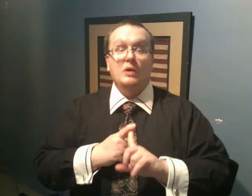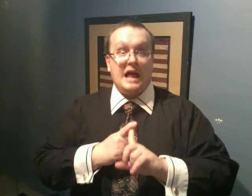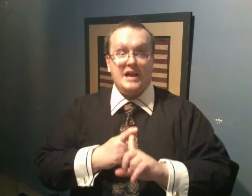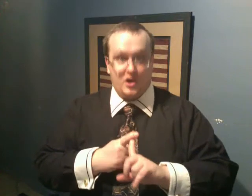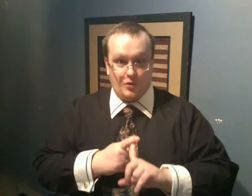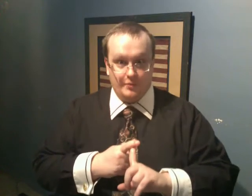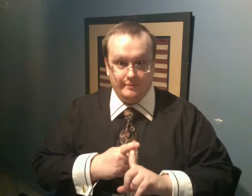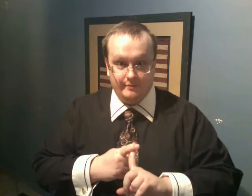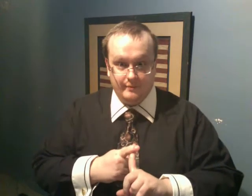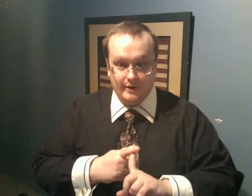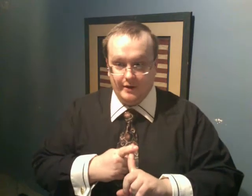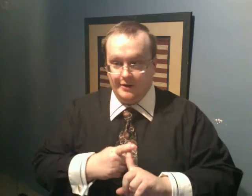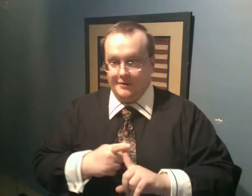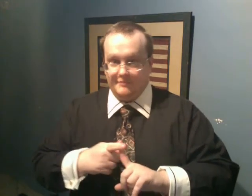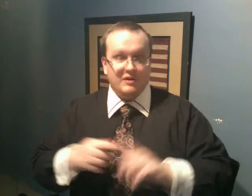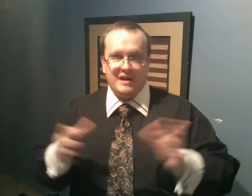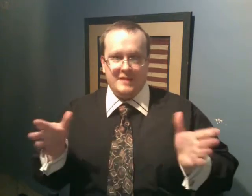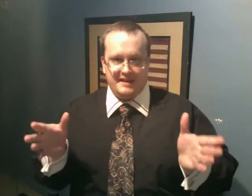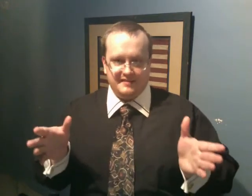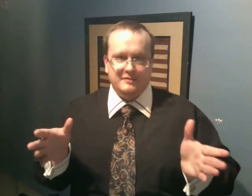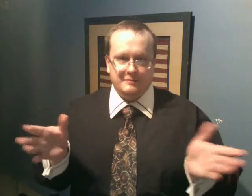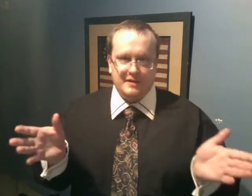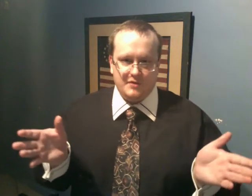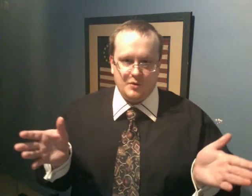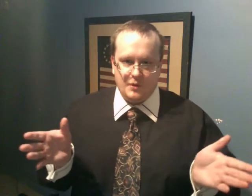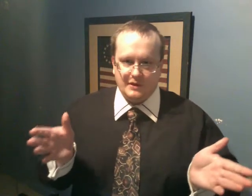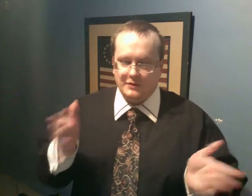don't like you. Frenemies, if you will.